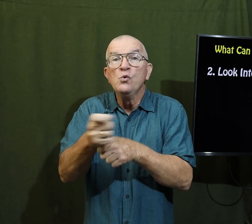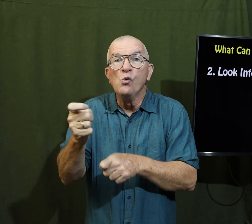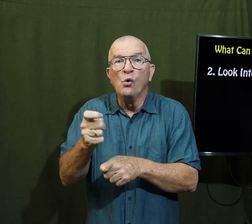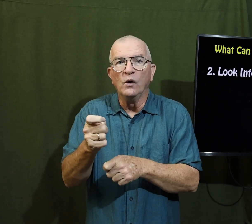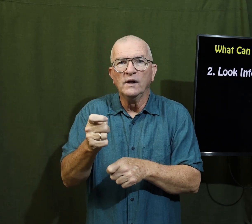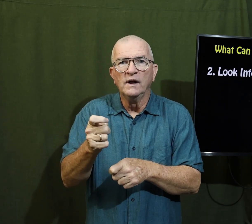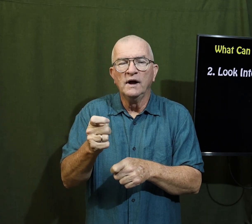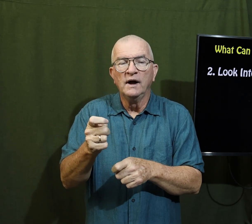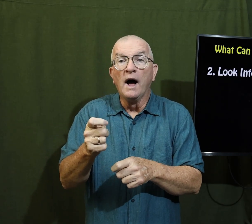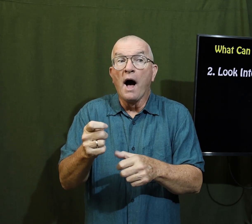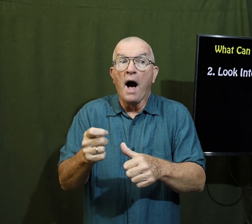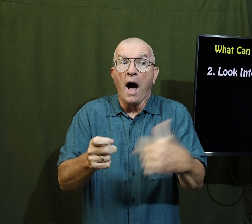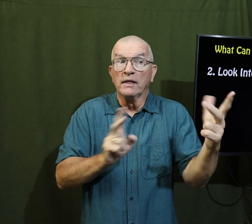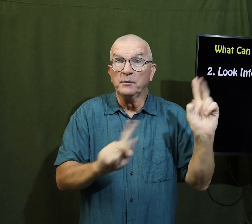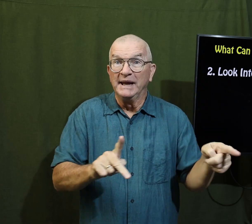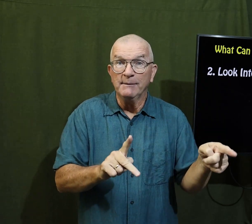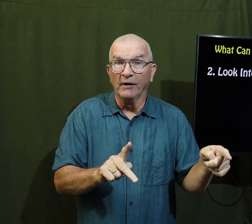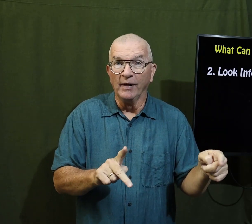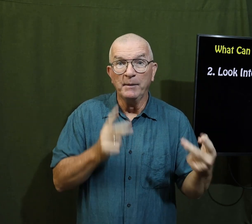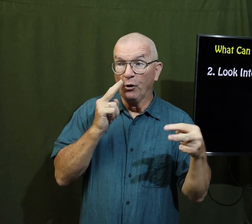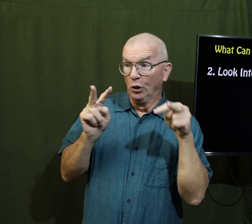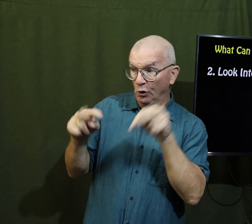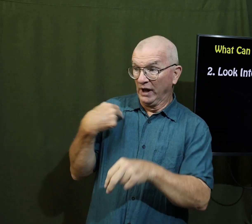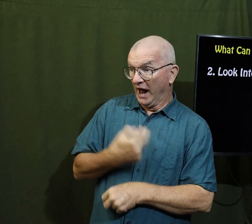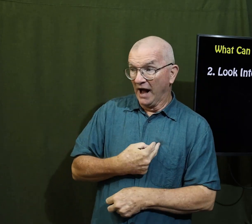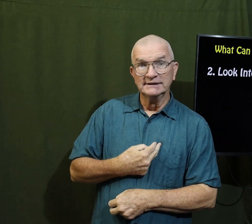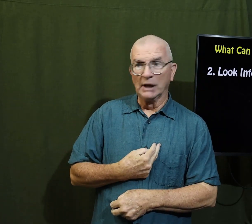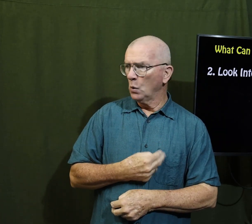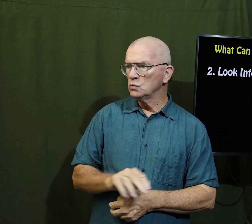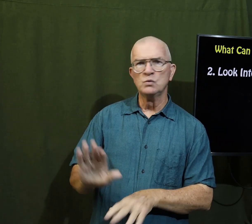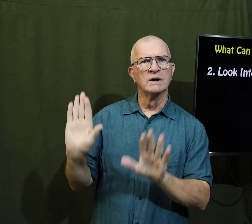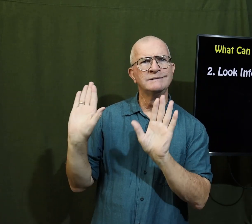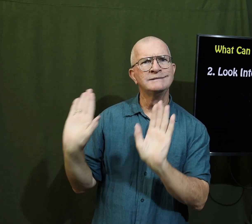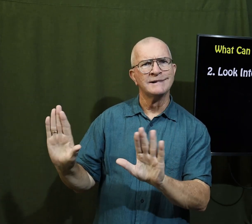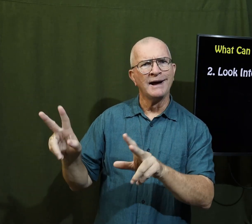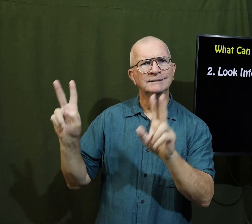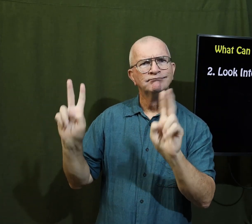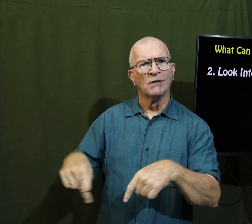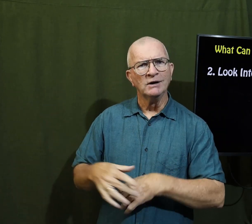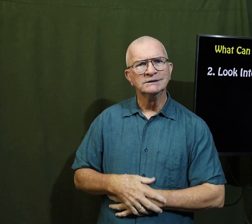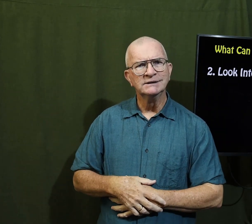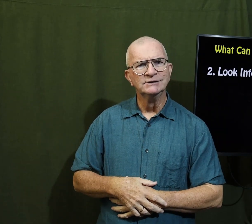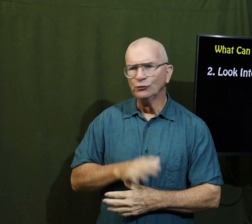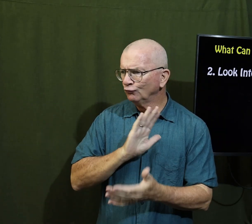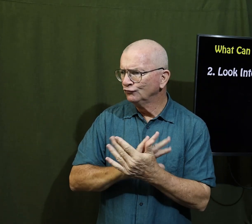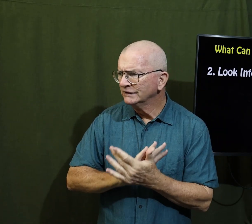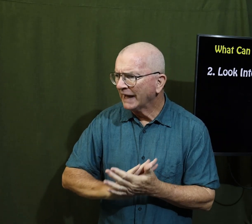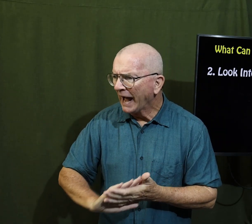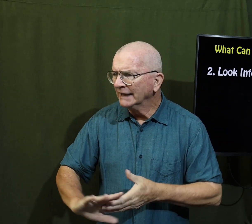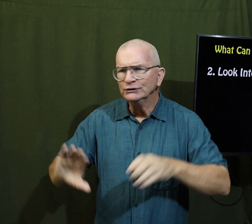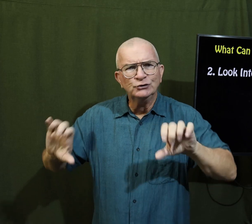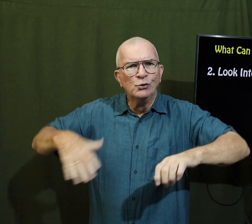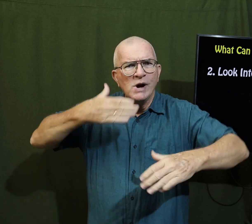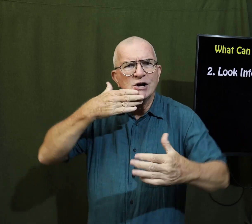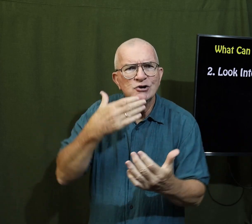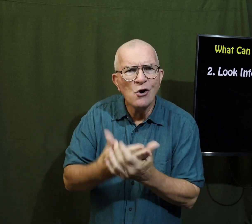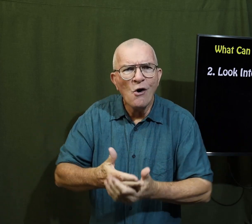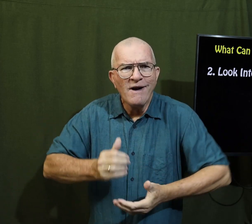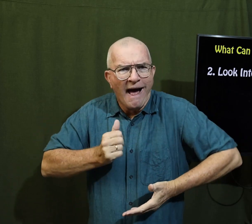we can fool other people they'll look at us say what a wonderful person you're so nice you do